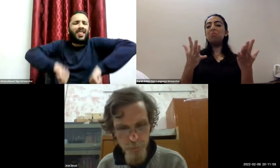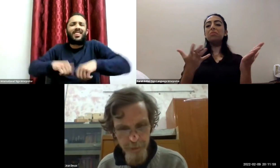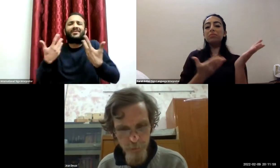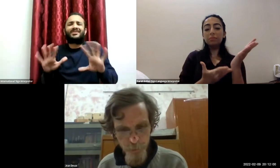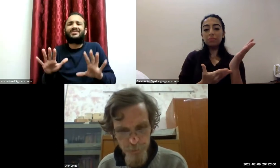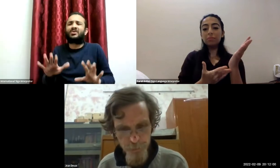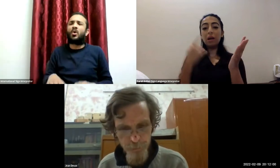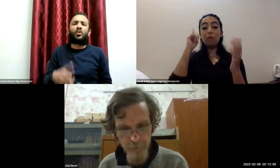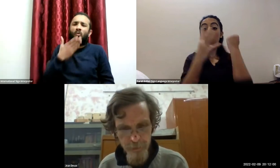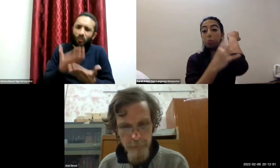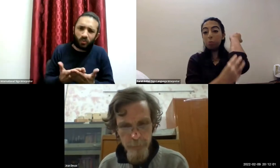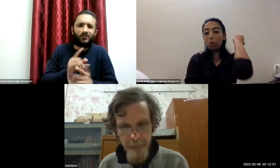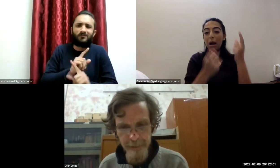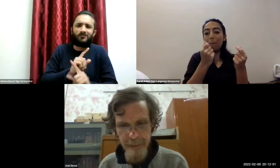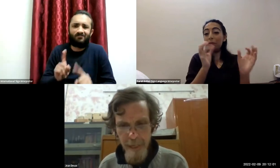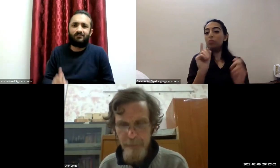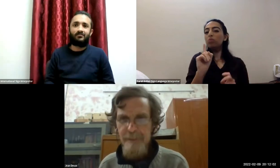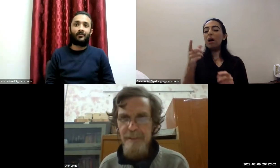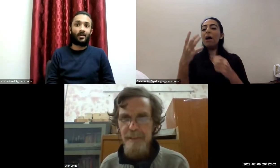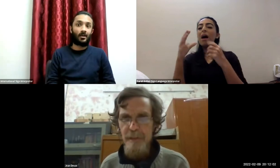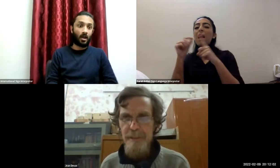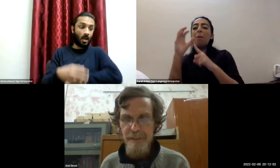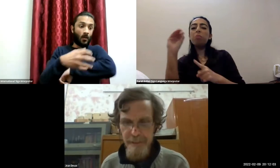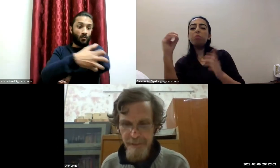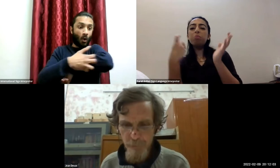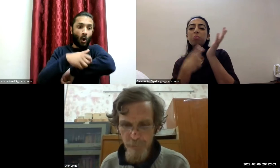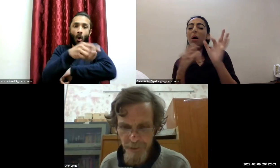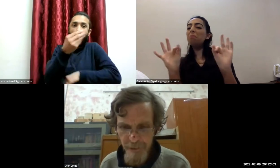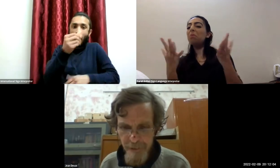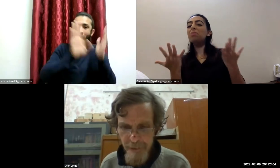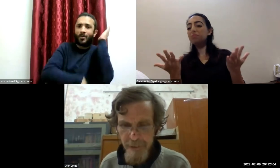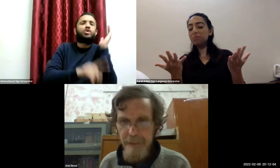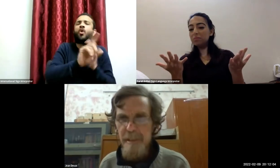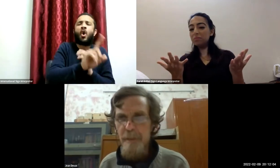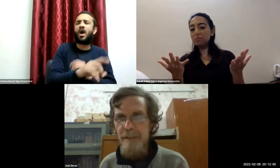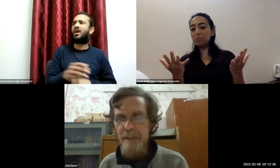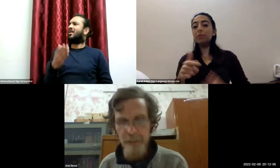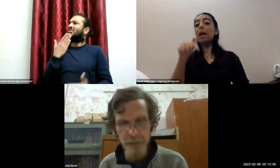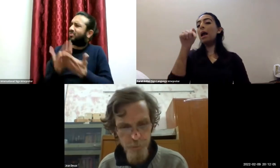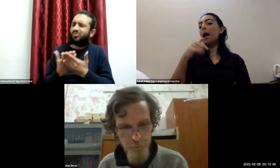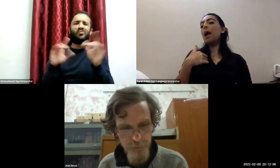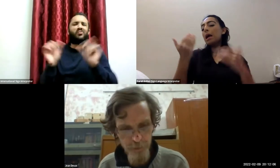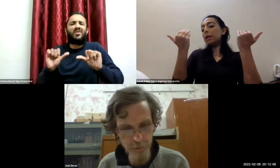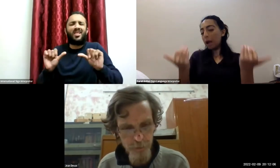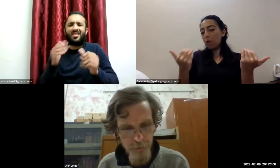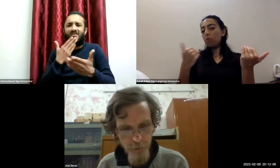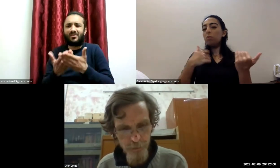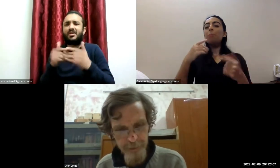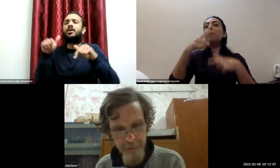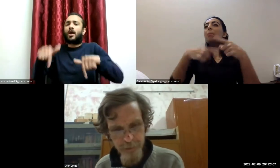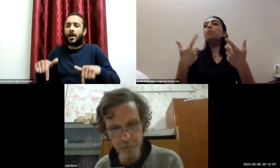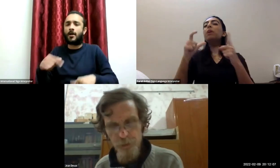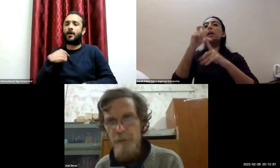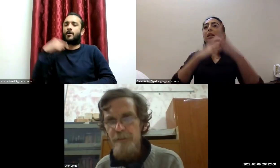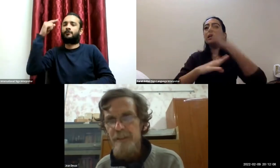today also but as it happens there is a sense in which disability issues draw